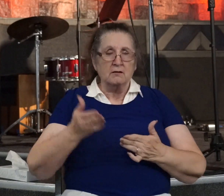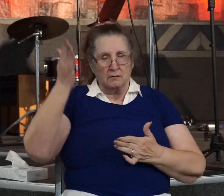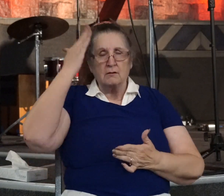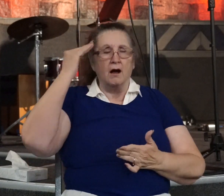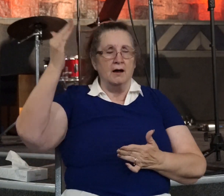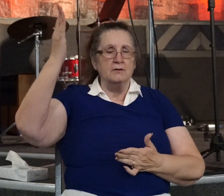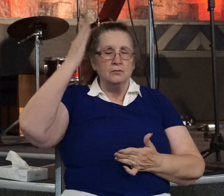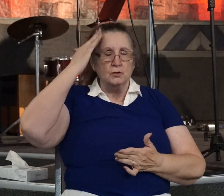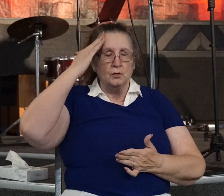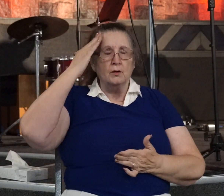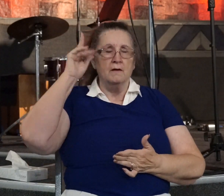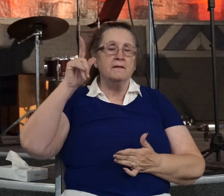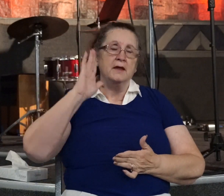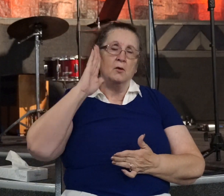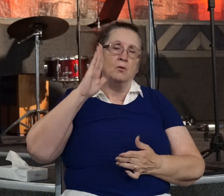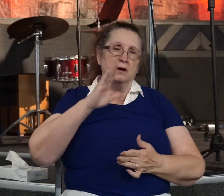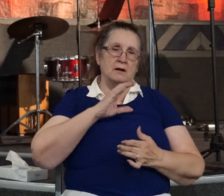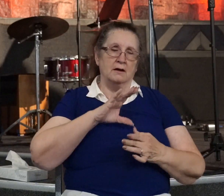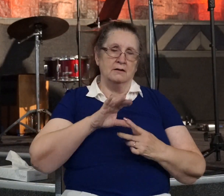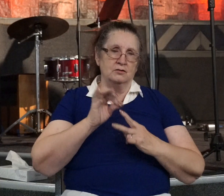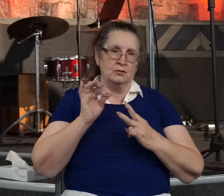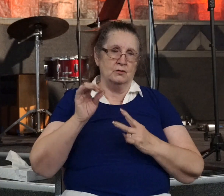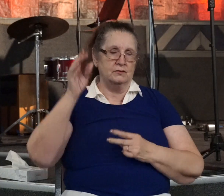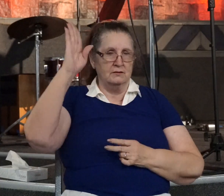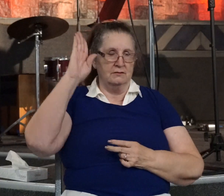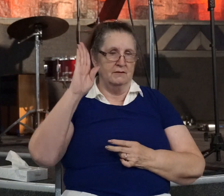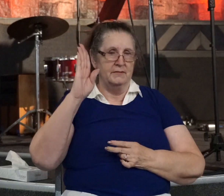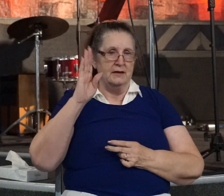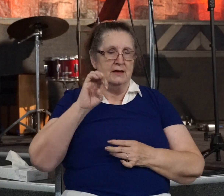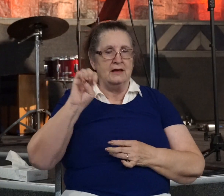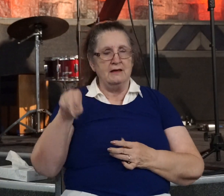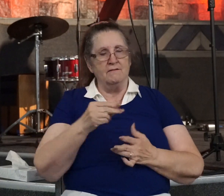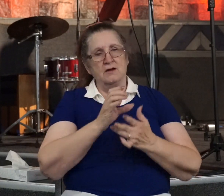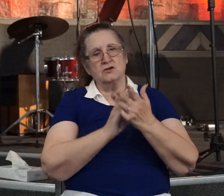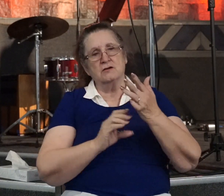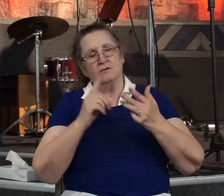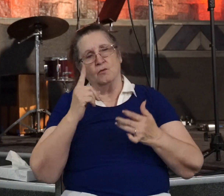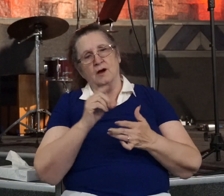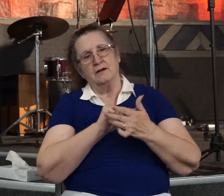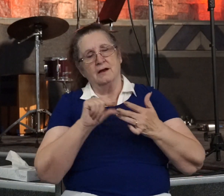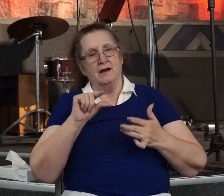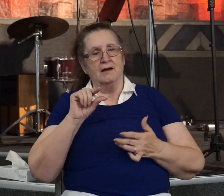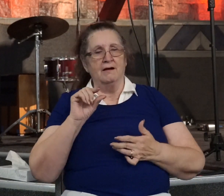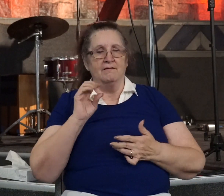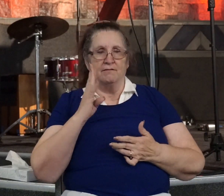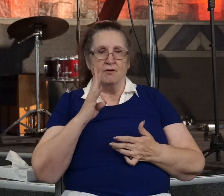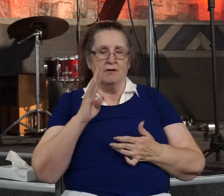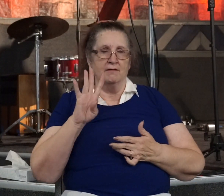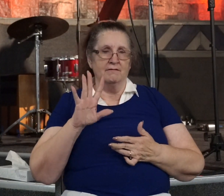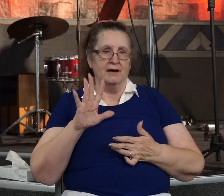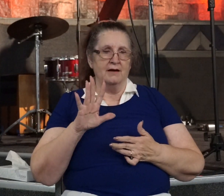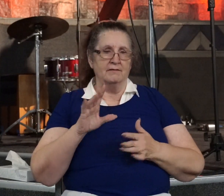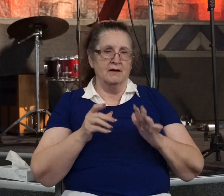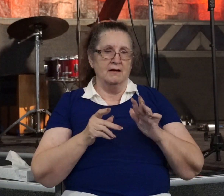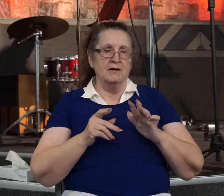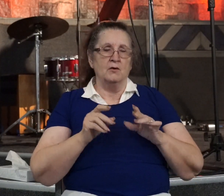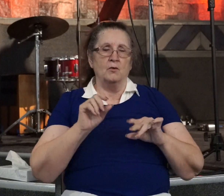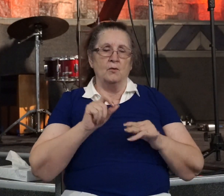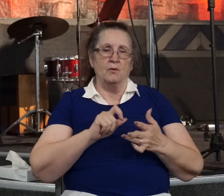Actually, Ephesians chapter 1, verses 4 and 5. The Apostle Paul is writing to Christians and he says this. He says, Just as